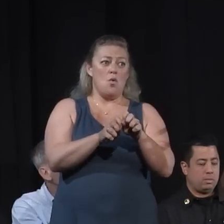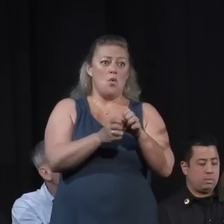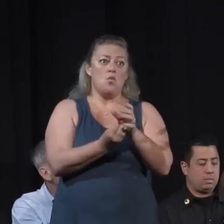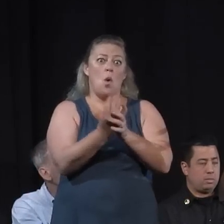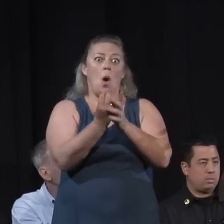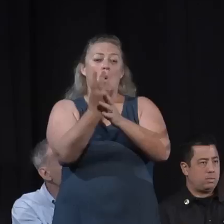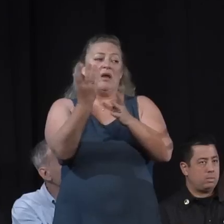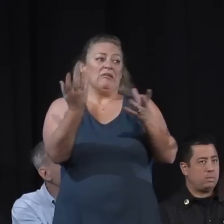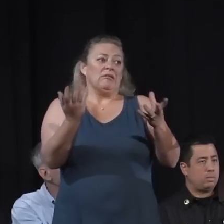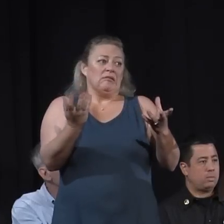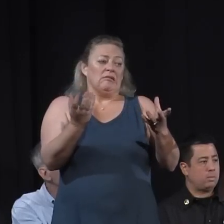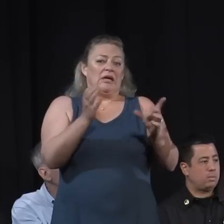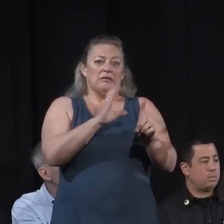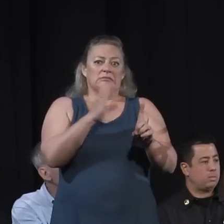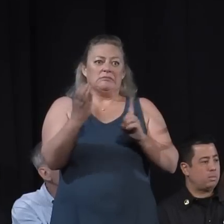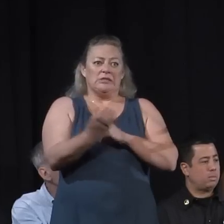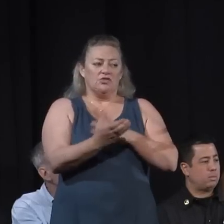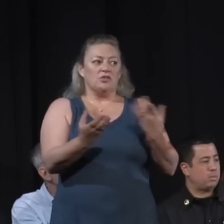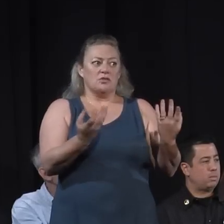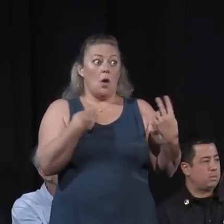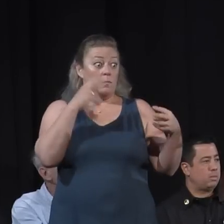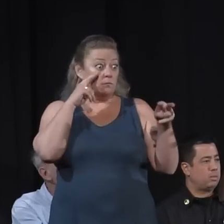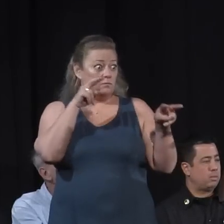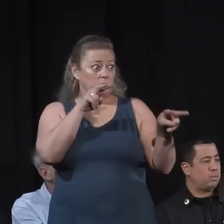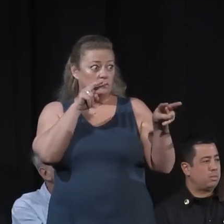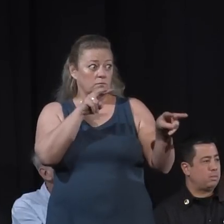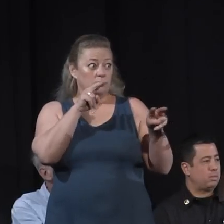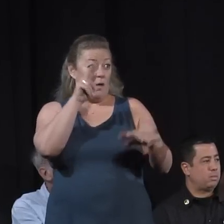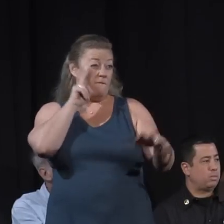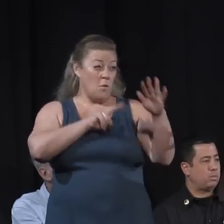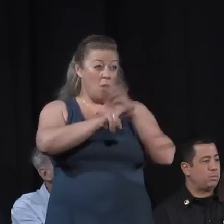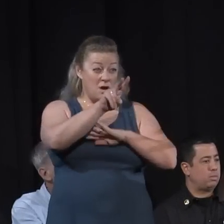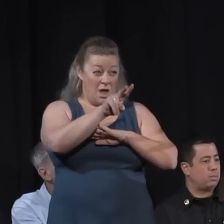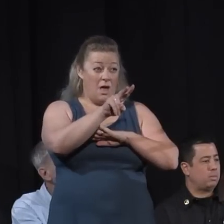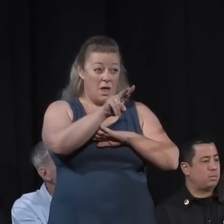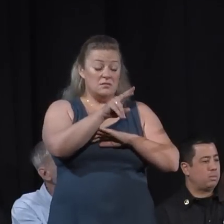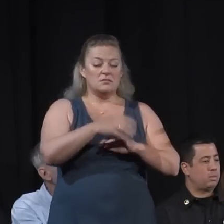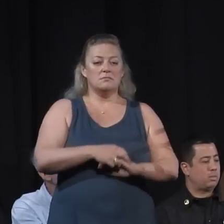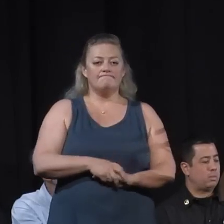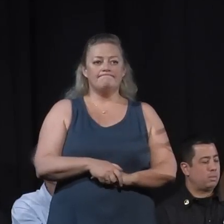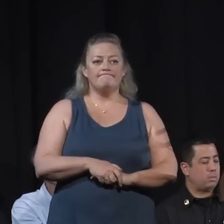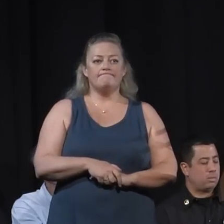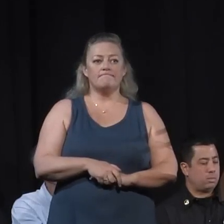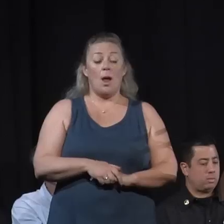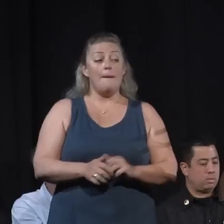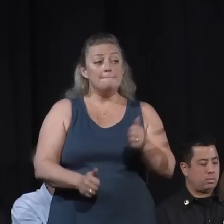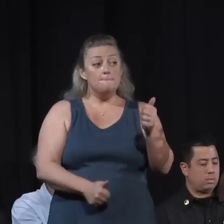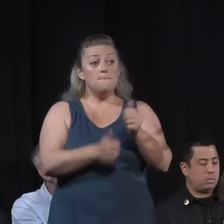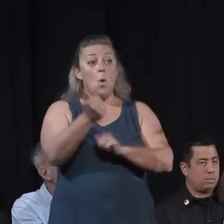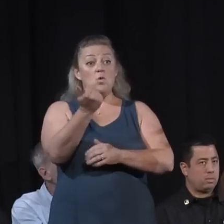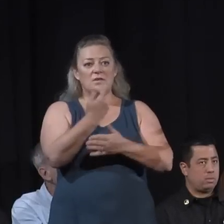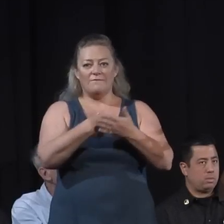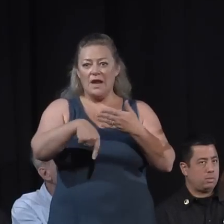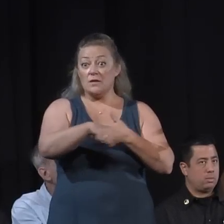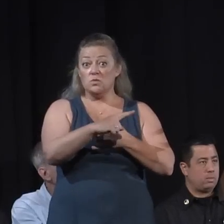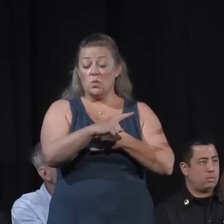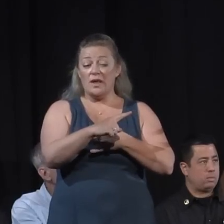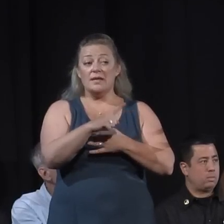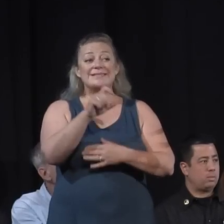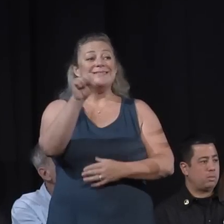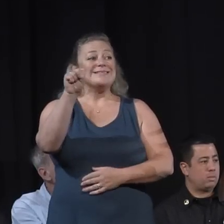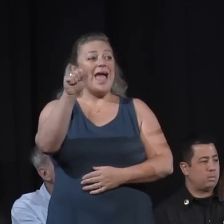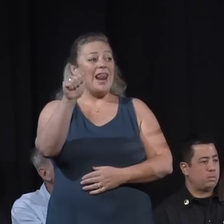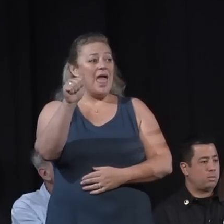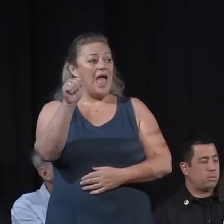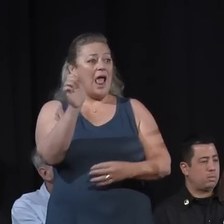this fire to grow. So we're definitely watching the forecast, and I'm updating the forecast as we go along. For most of next week, those Santa Ana winds are going to